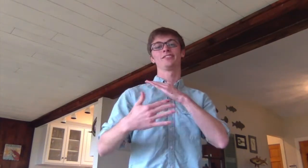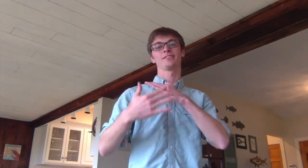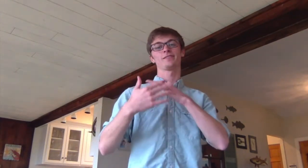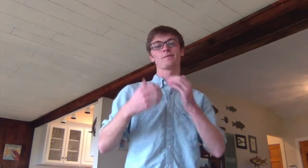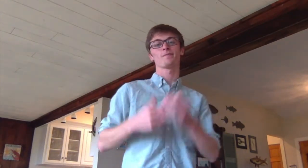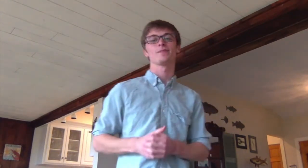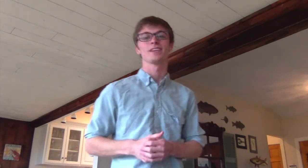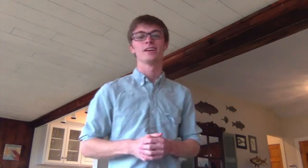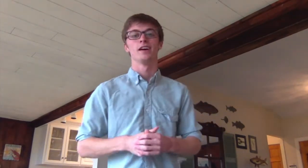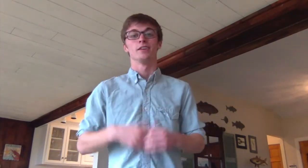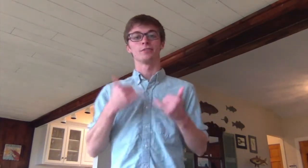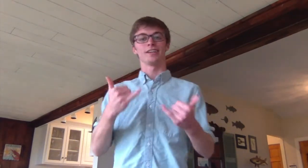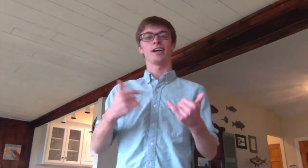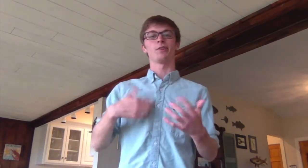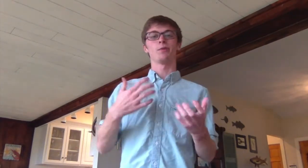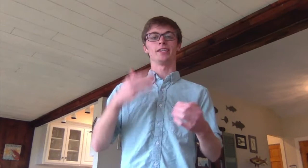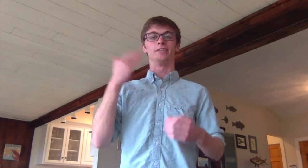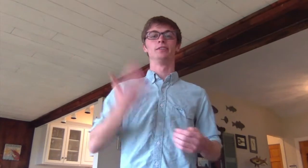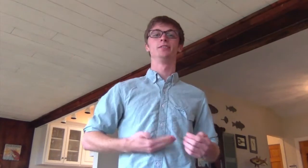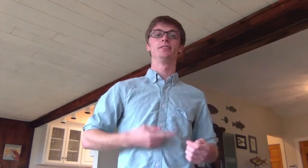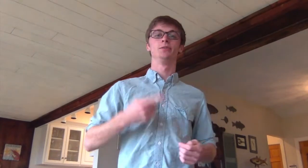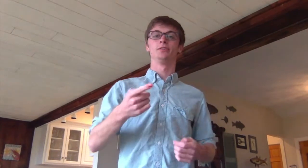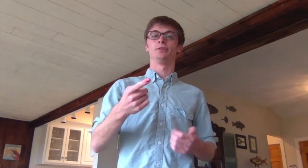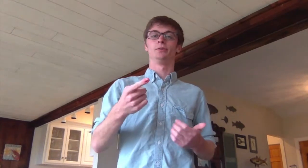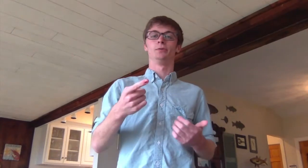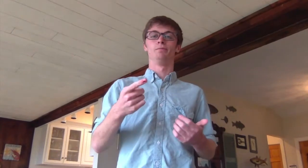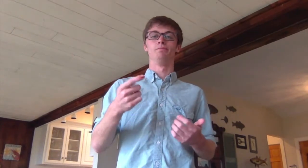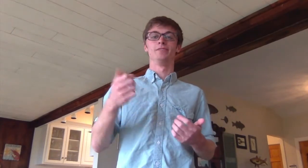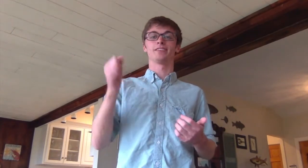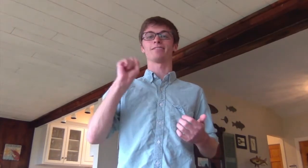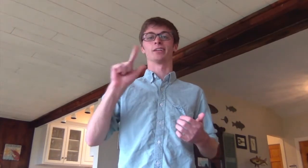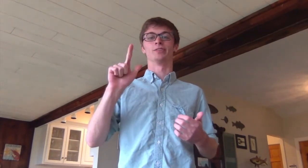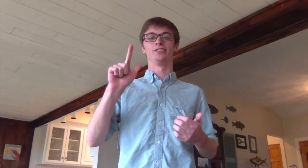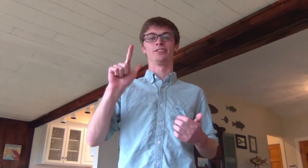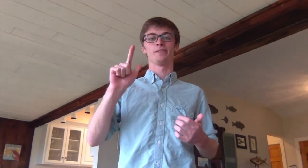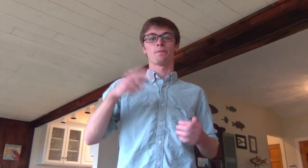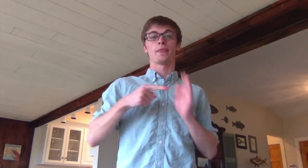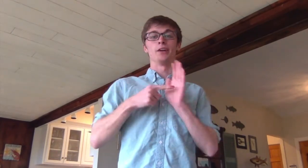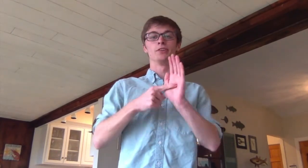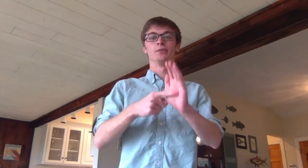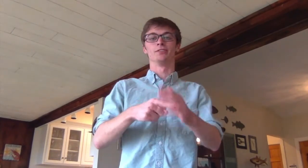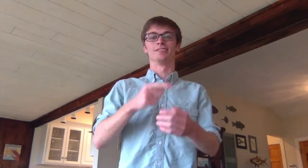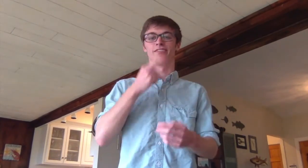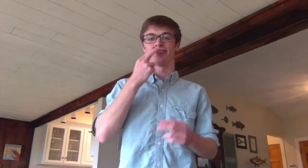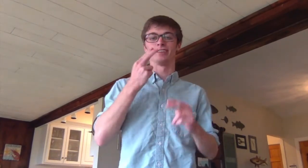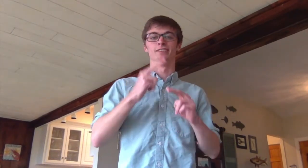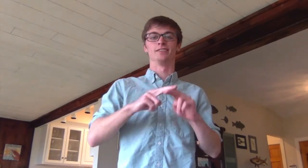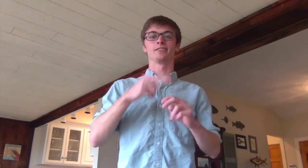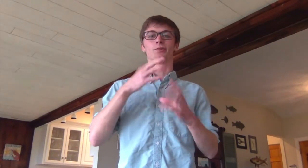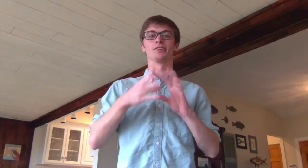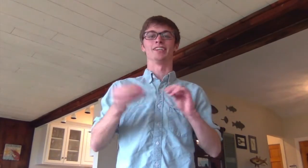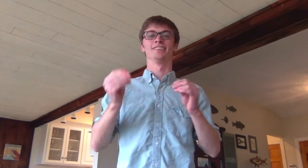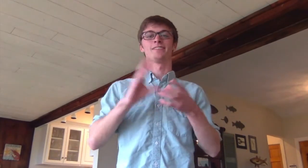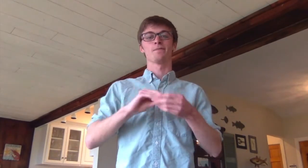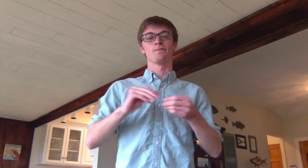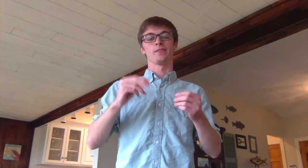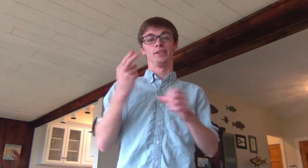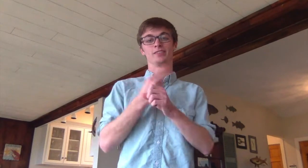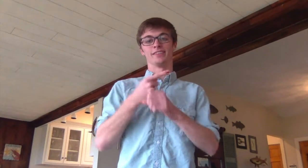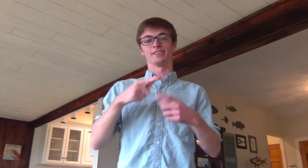so right now I want to introduce you to sign language and show you a really fun story using this